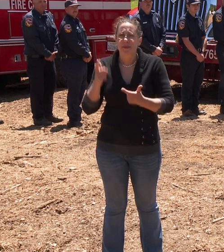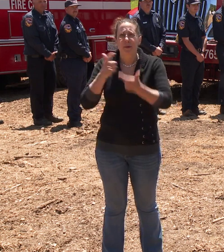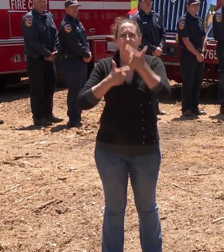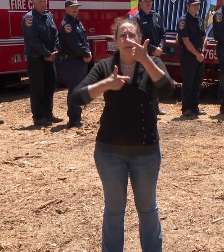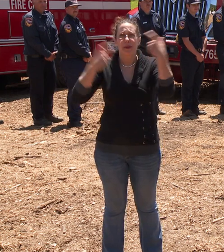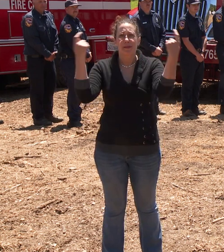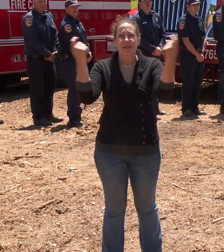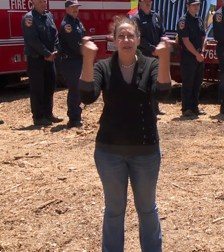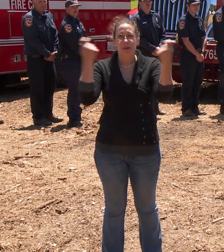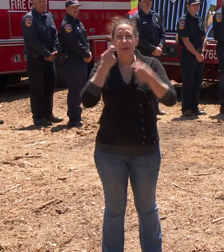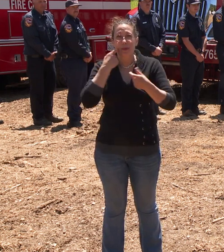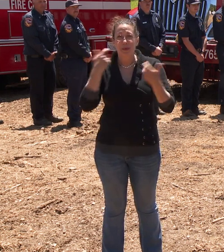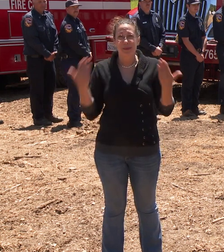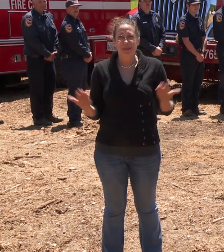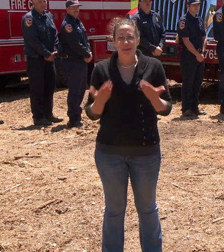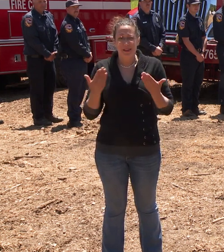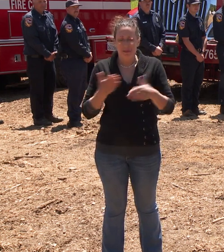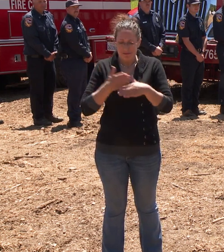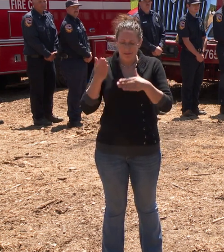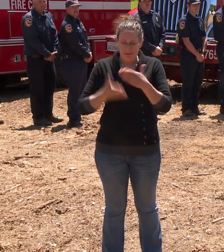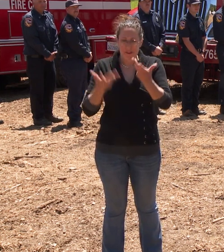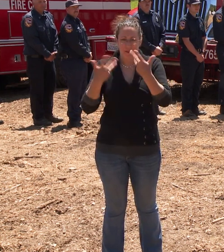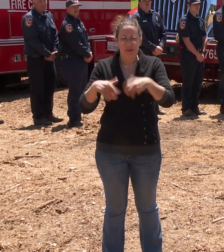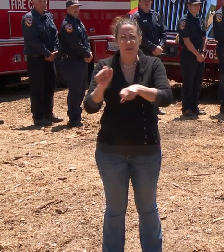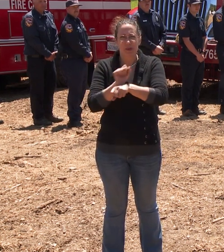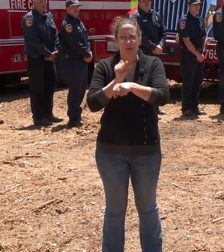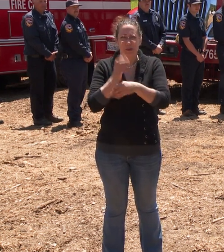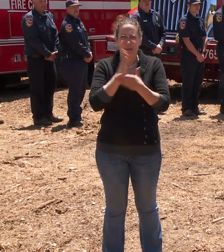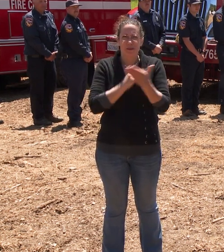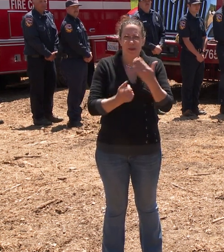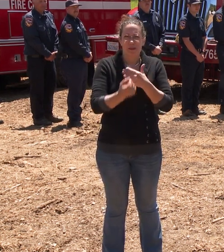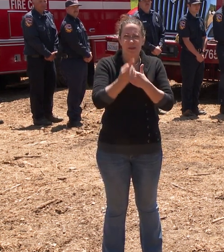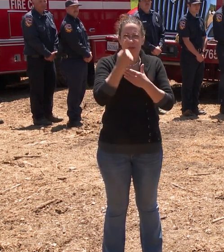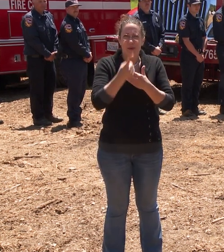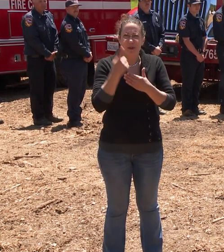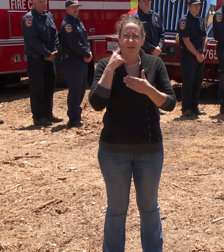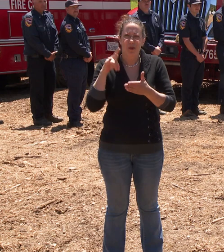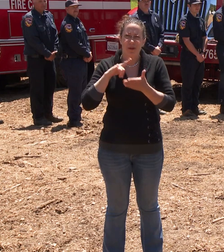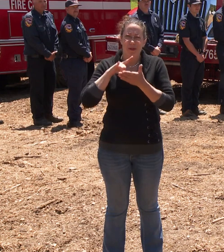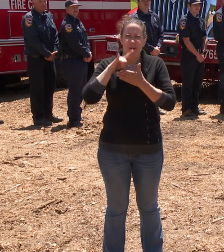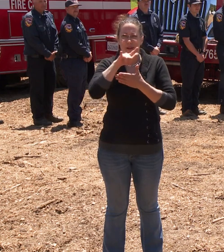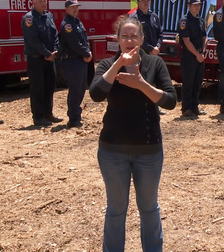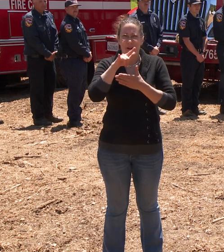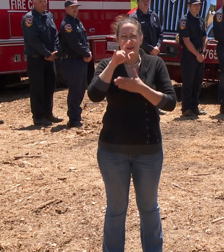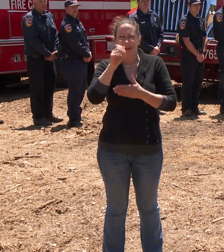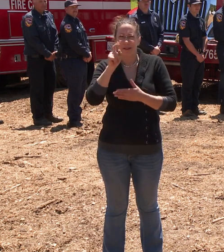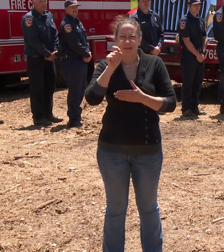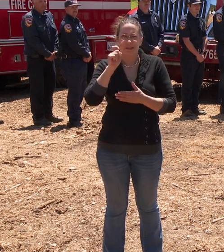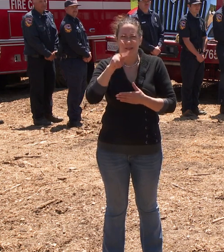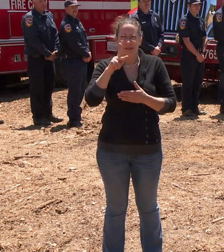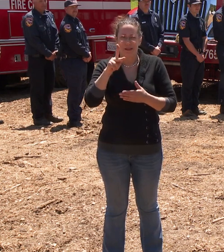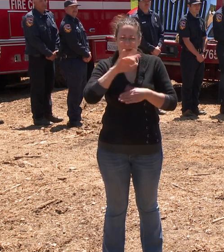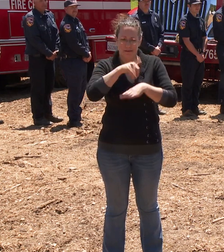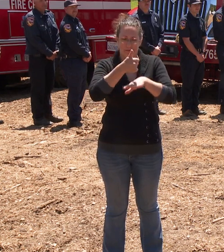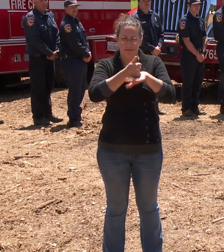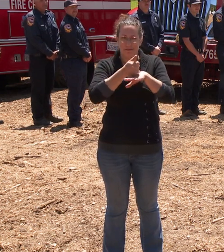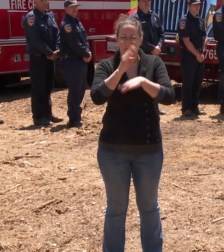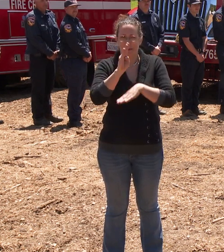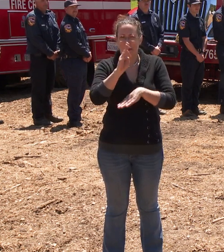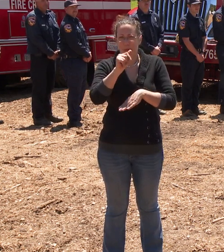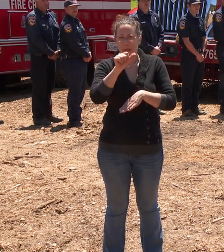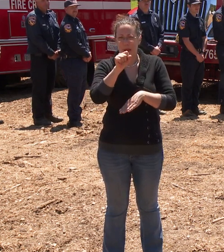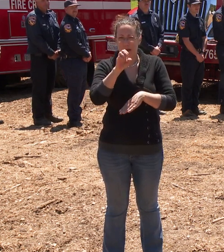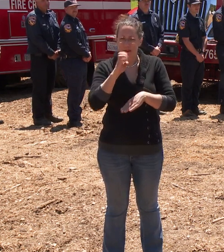here recently, we announced the completion of work on phase one of the Redding AirTAC tanker base, making